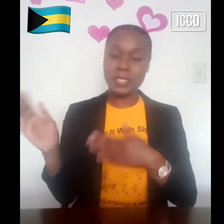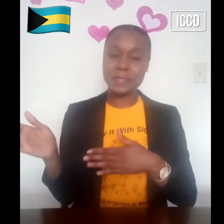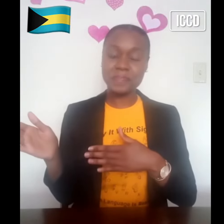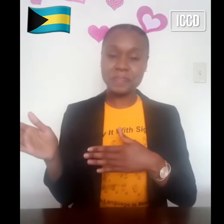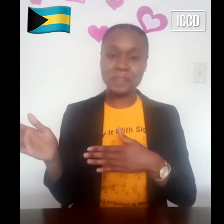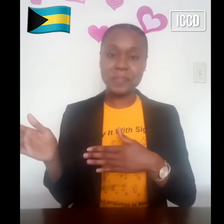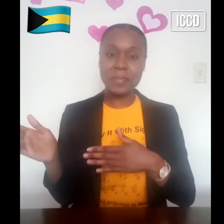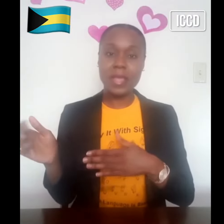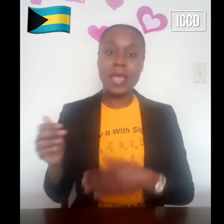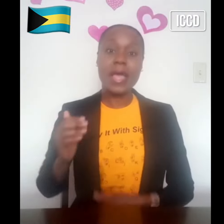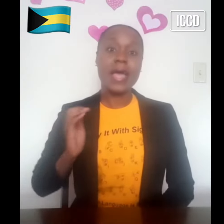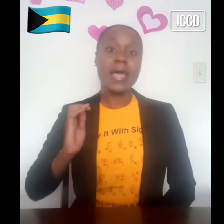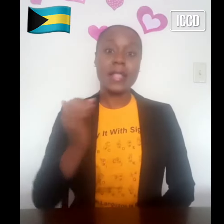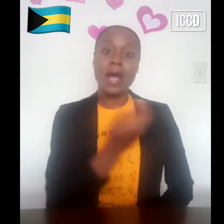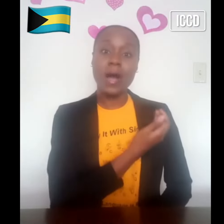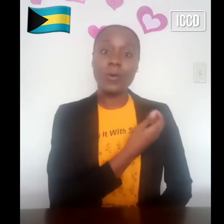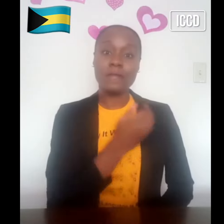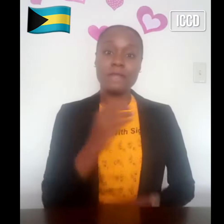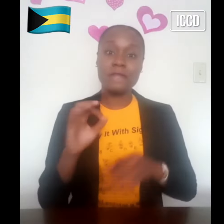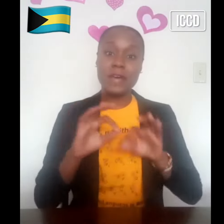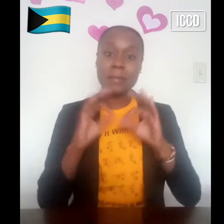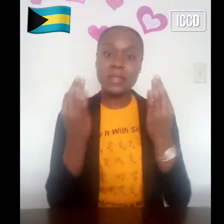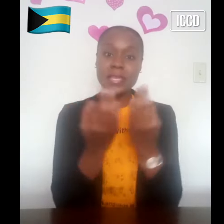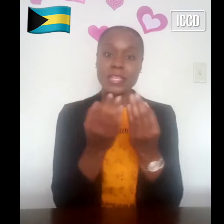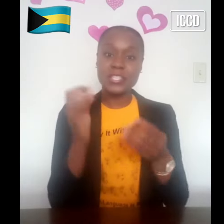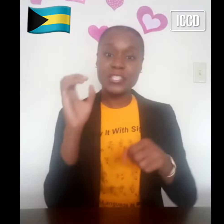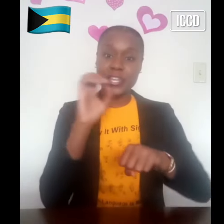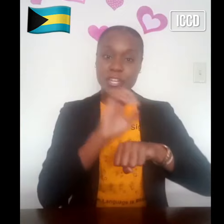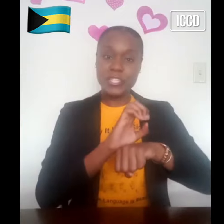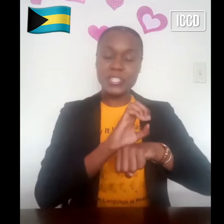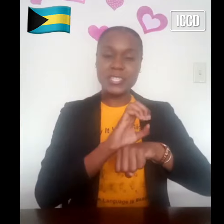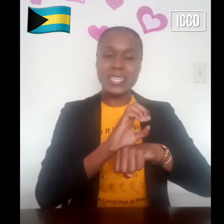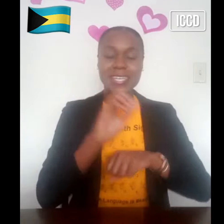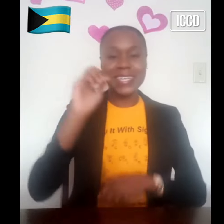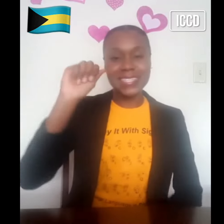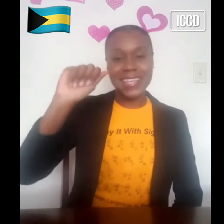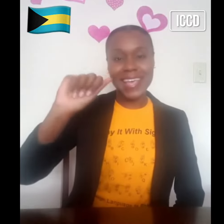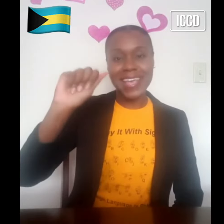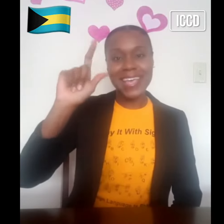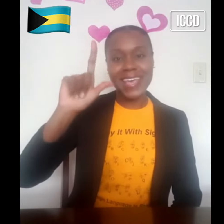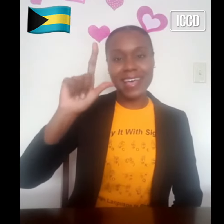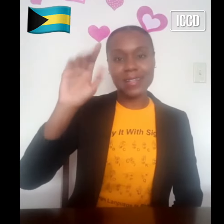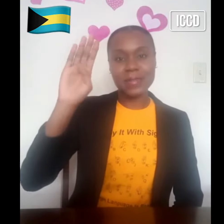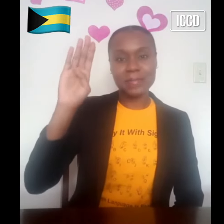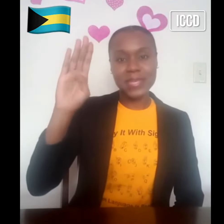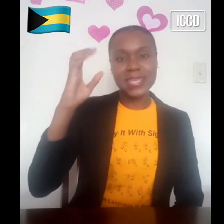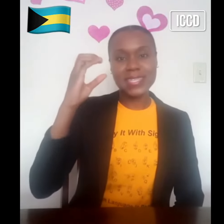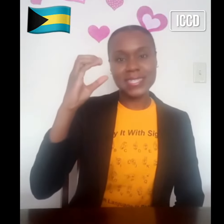and our family church is ALBC.